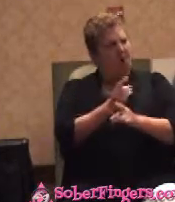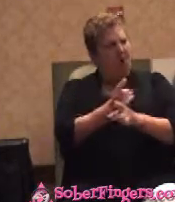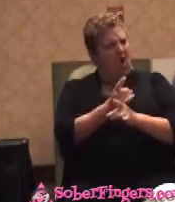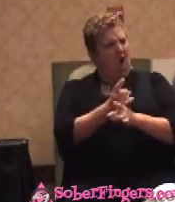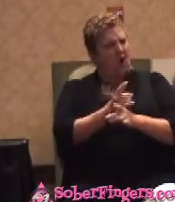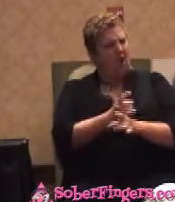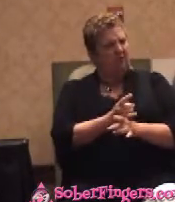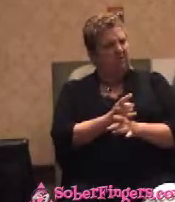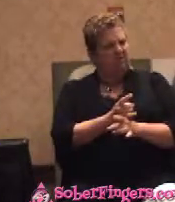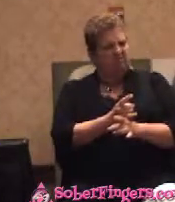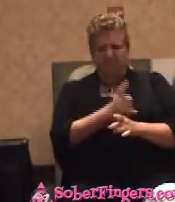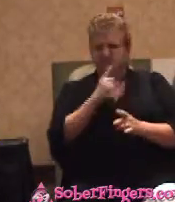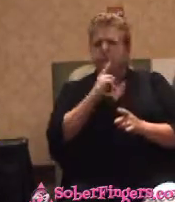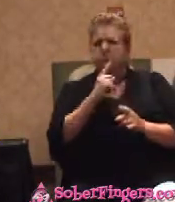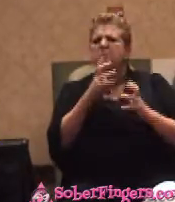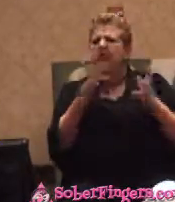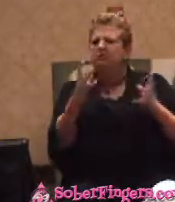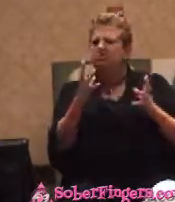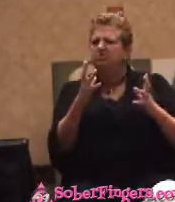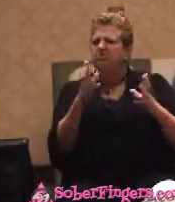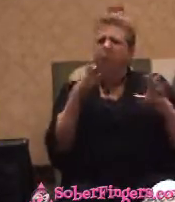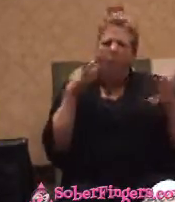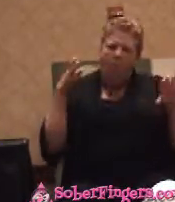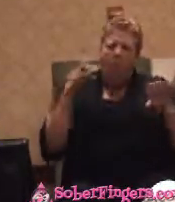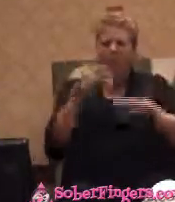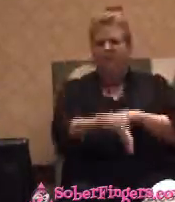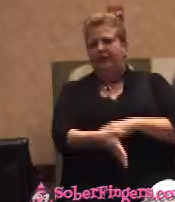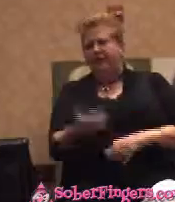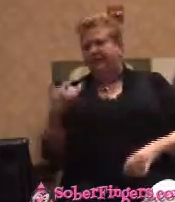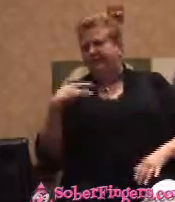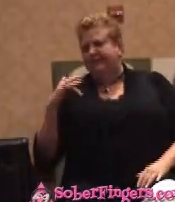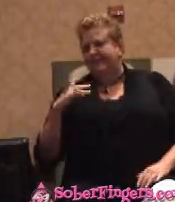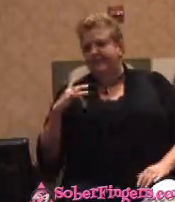Overly sensitive. So I sent her to a psychiatrist.